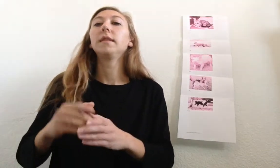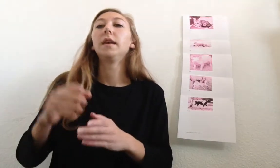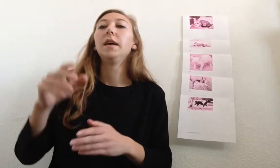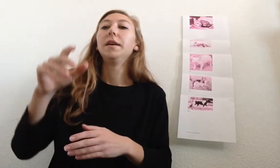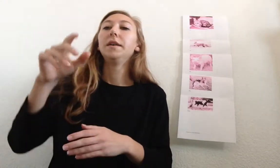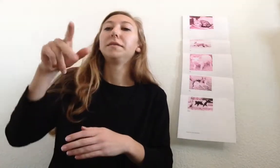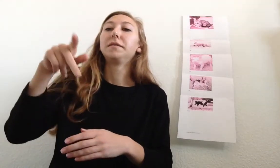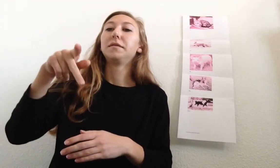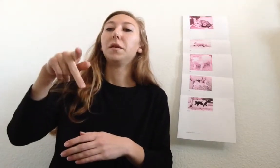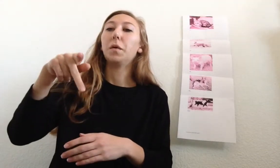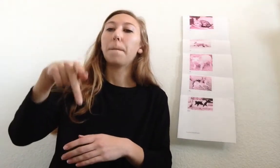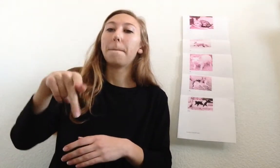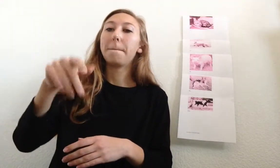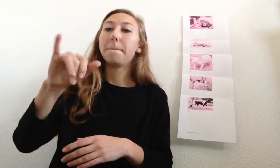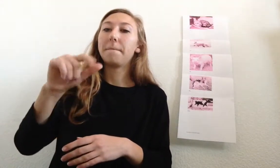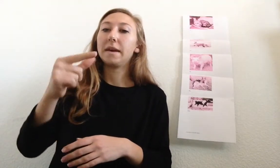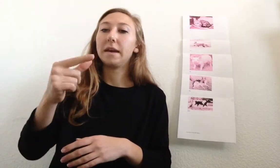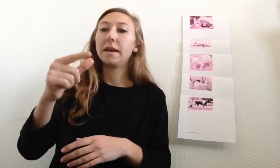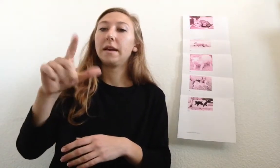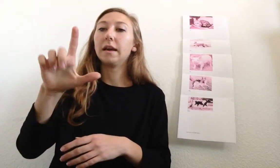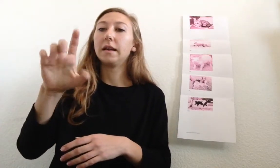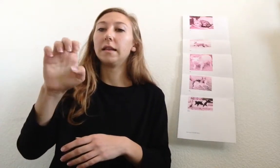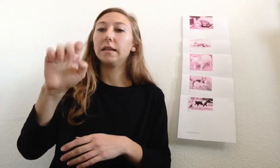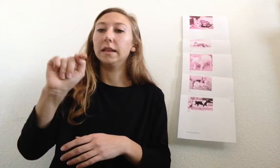So, pig lit.